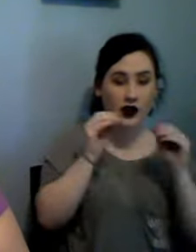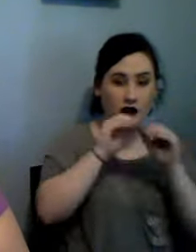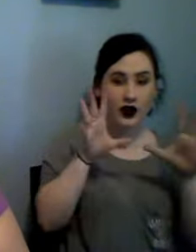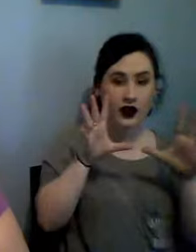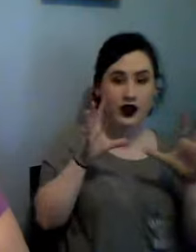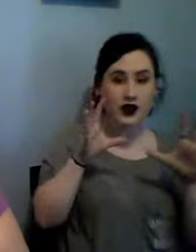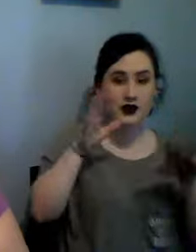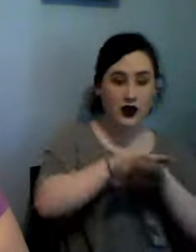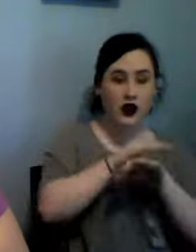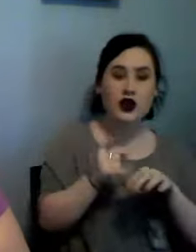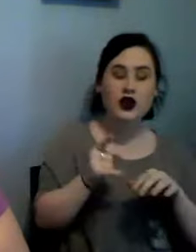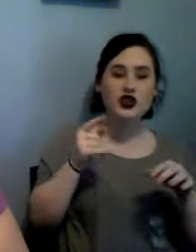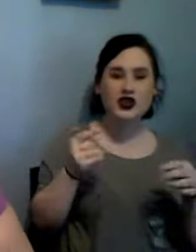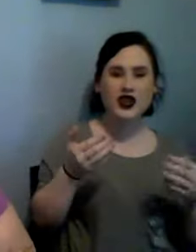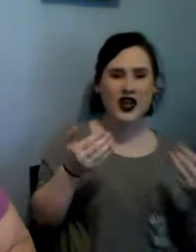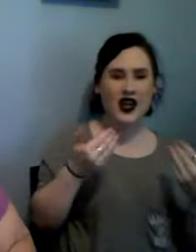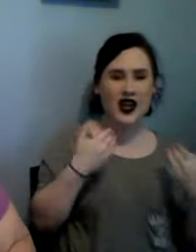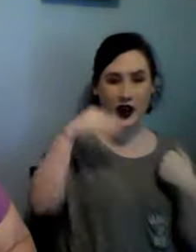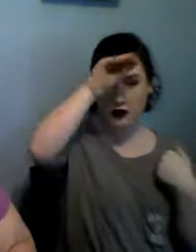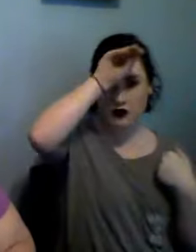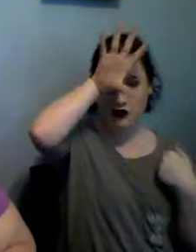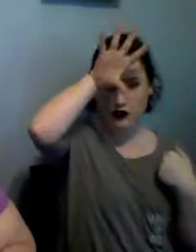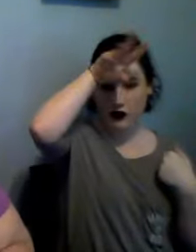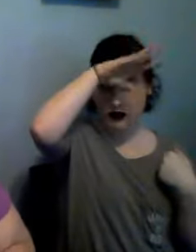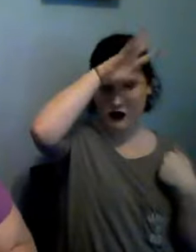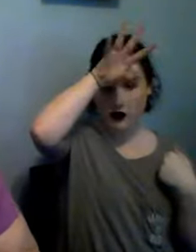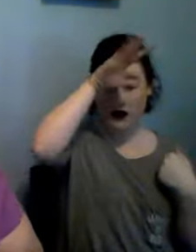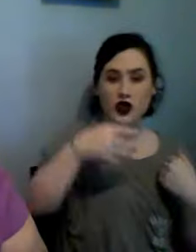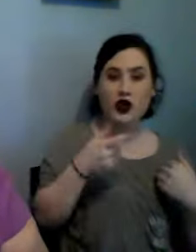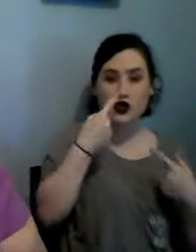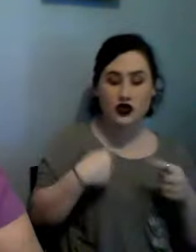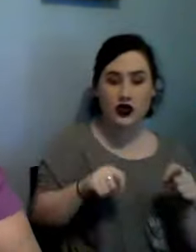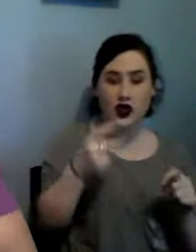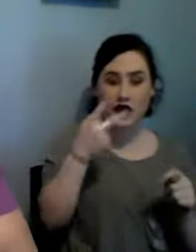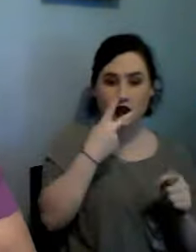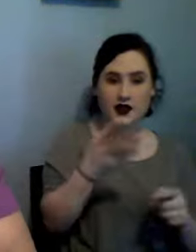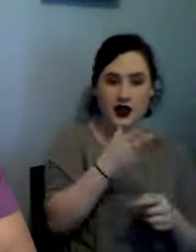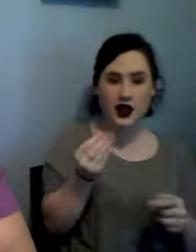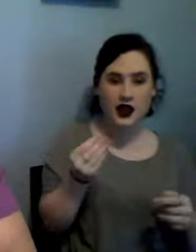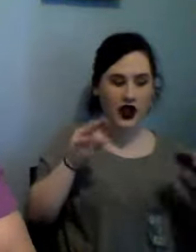trying to see and had a flashlight up underneath and the headlight on top and